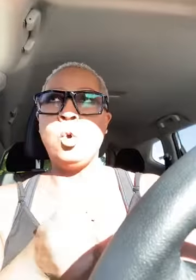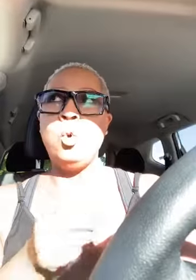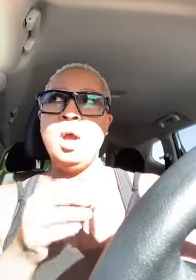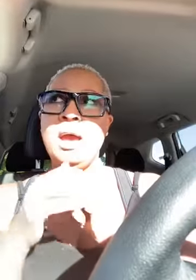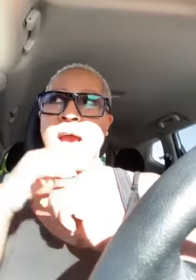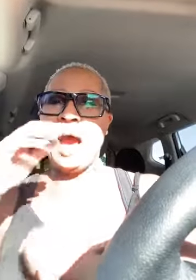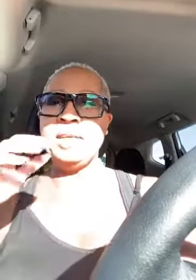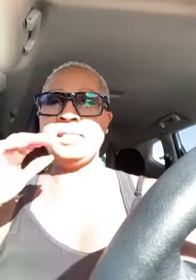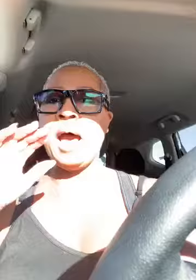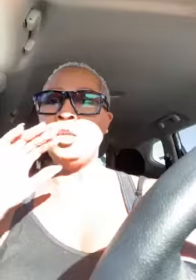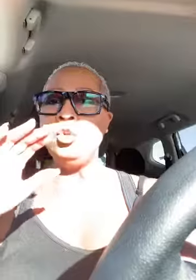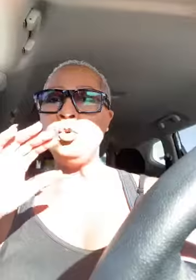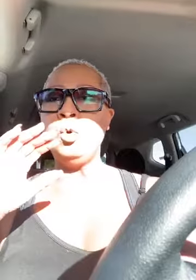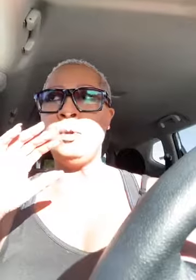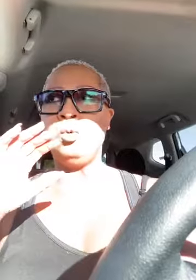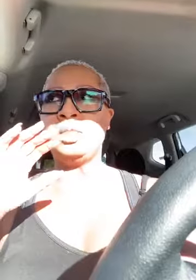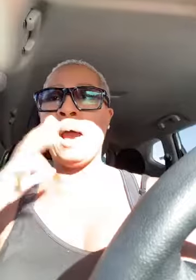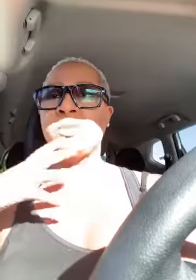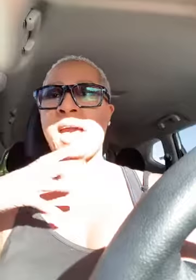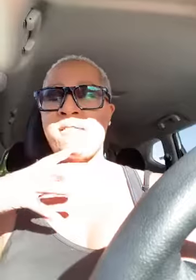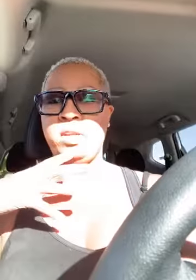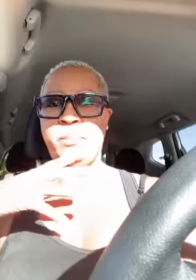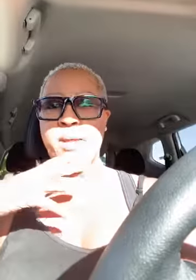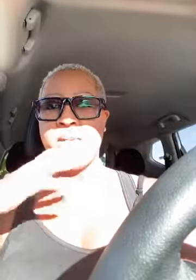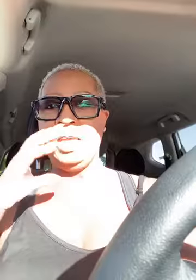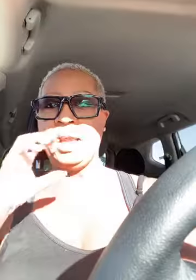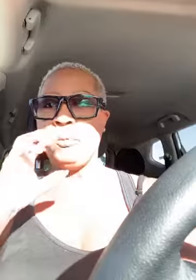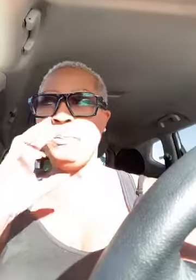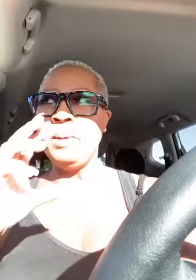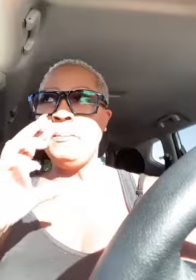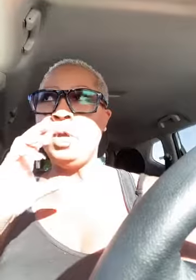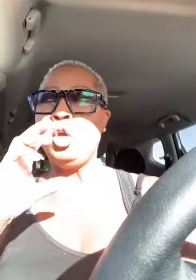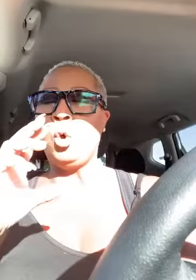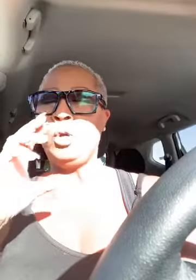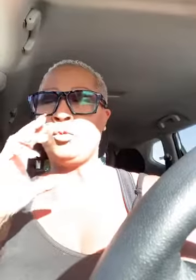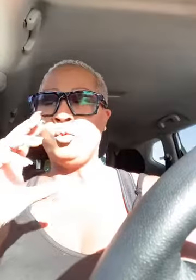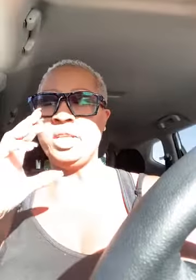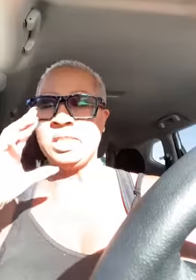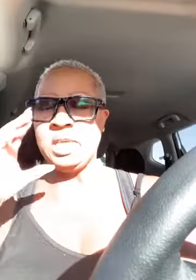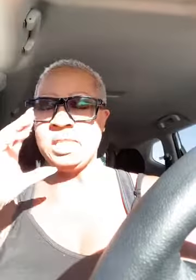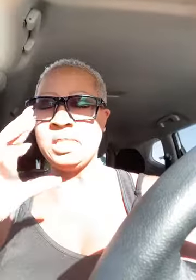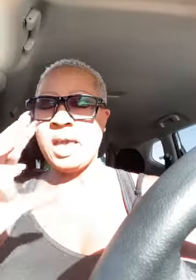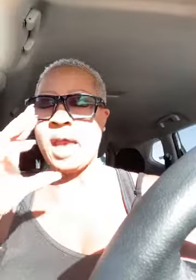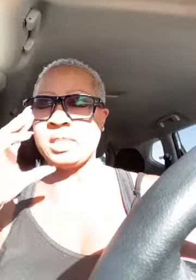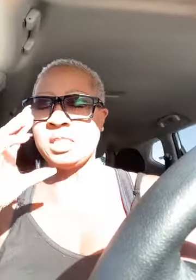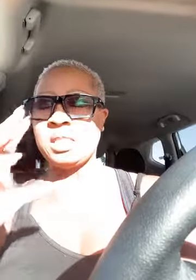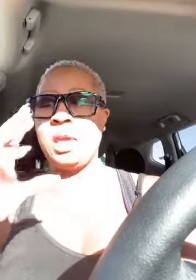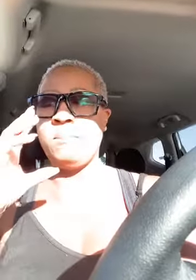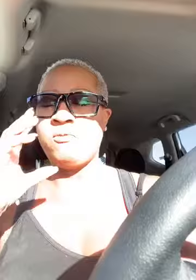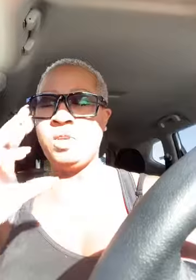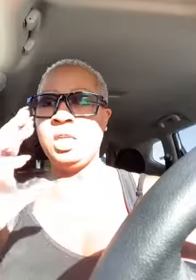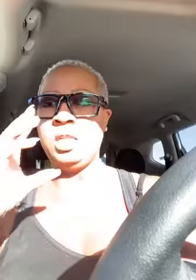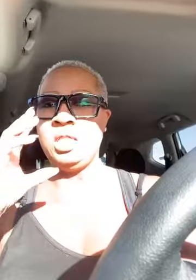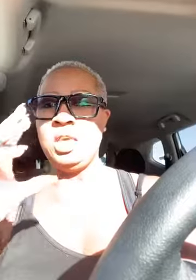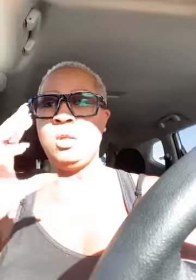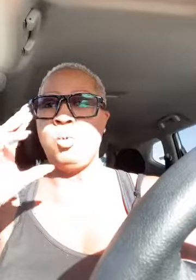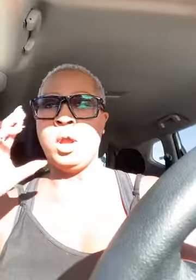i i knew it was i was having a baby then i remember going through this exact same feeling then where